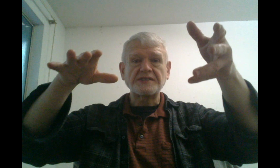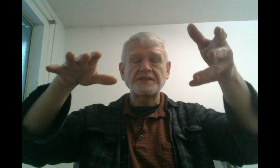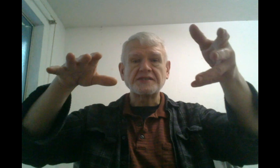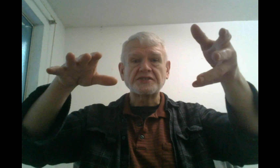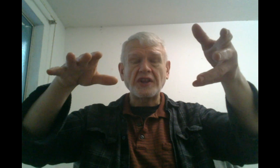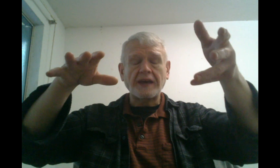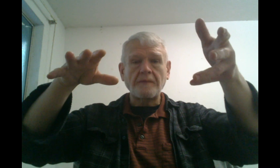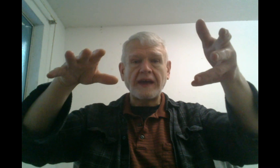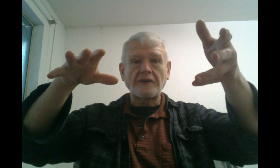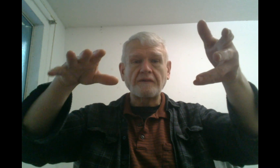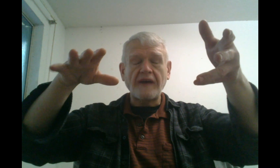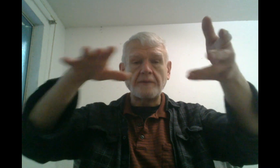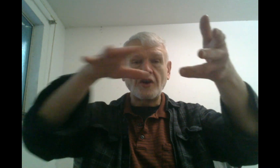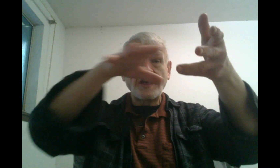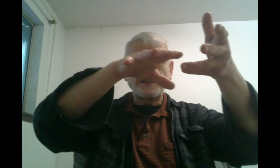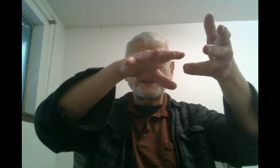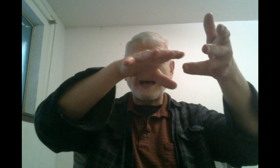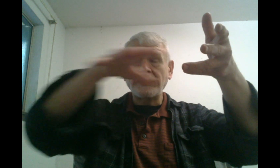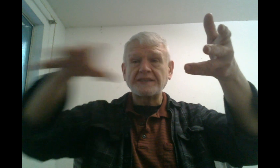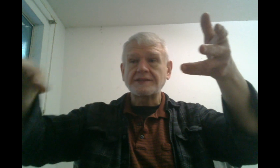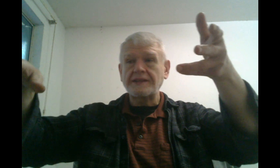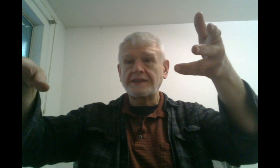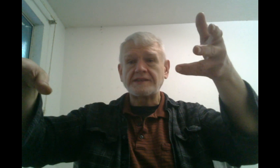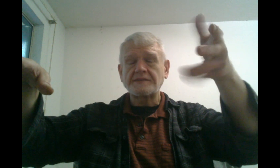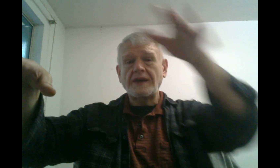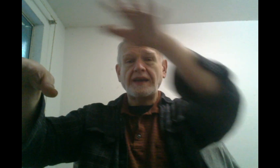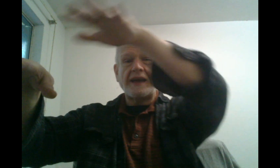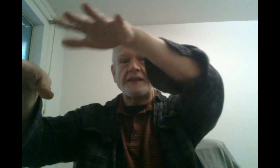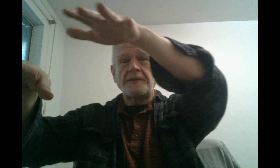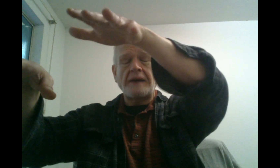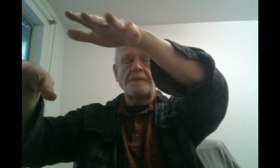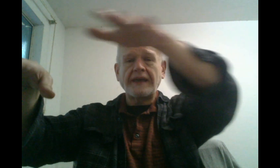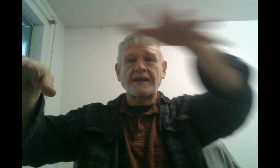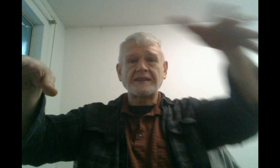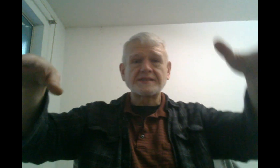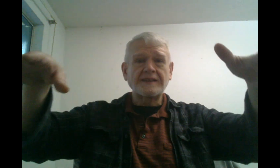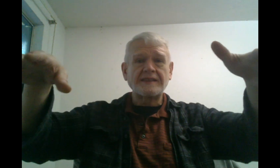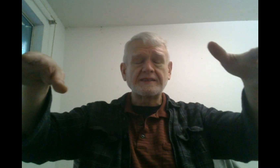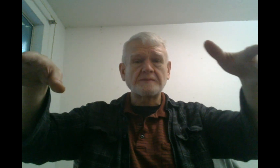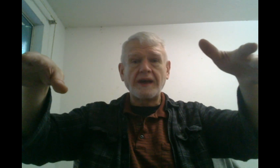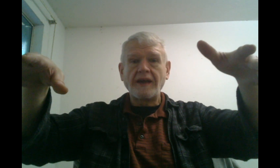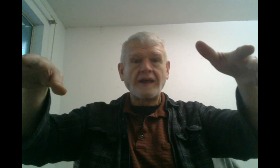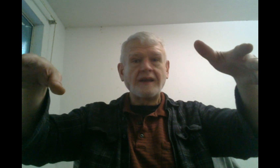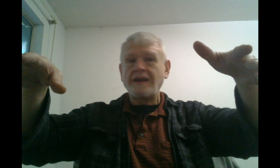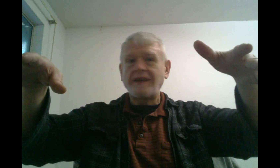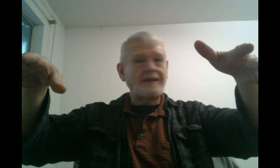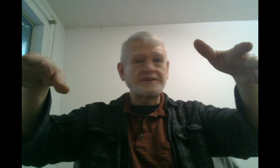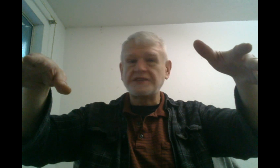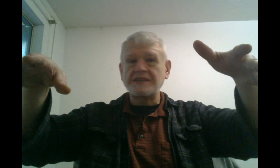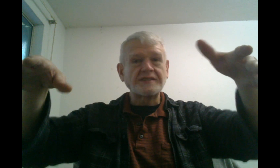just the slick microfiber, the towel had slid this way, and the top blanket had slid this way. And just,